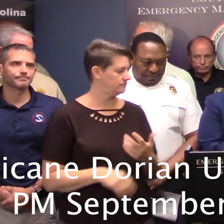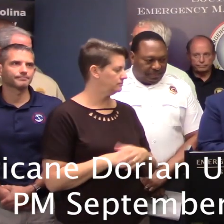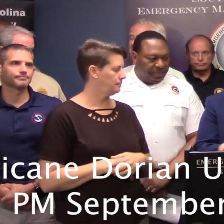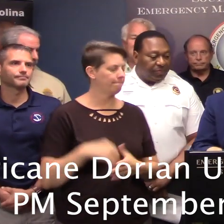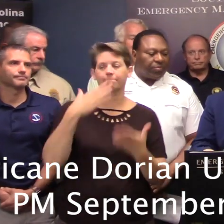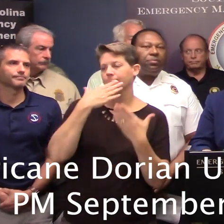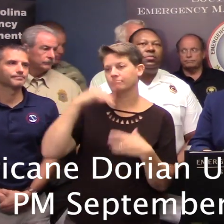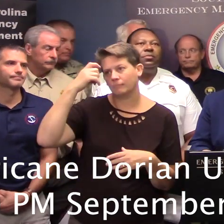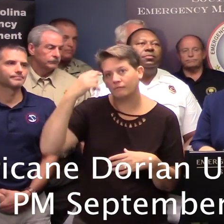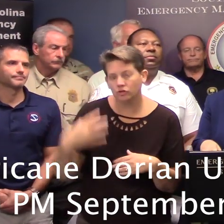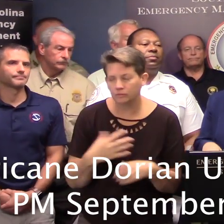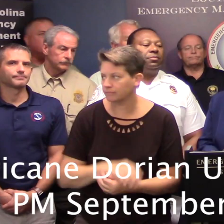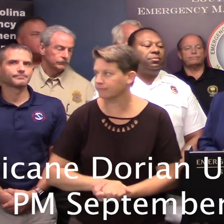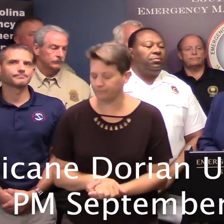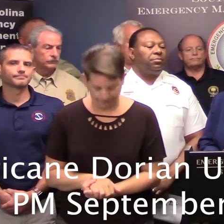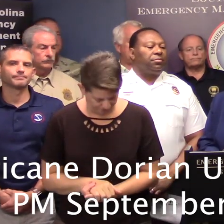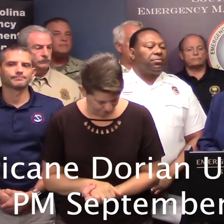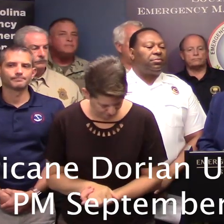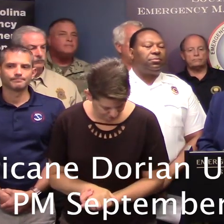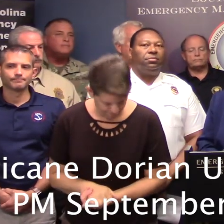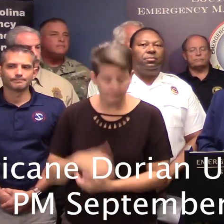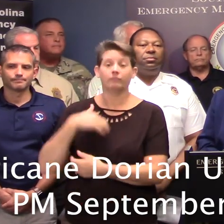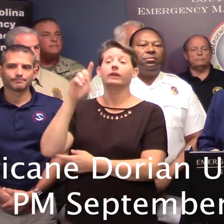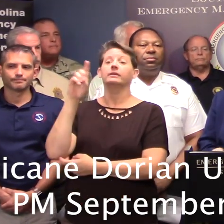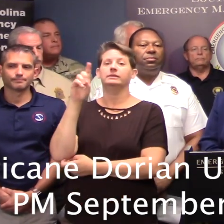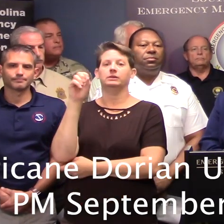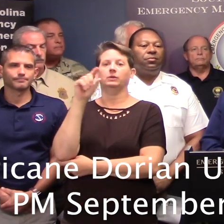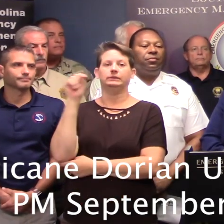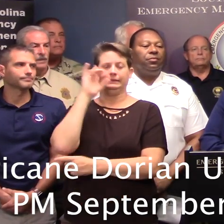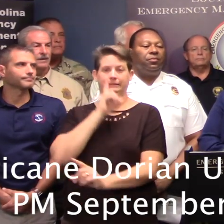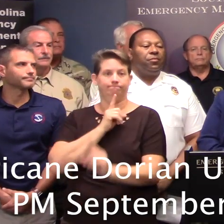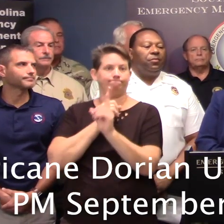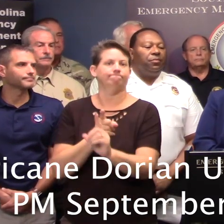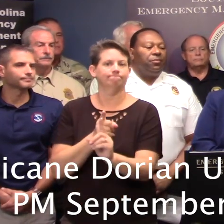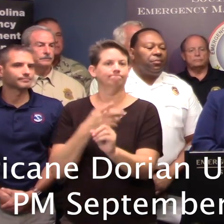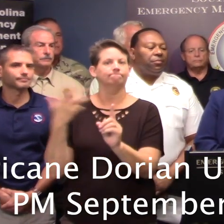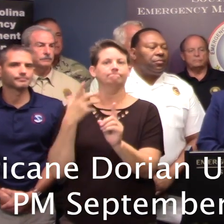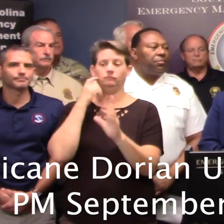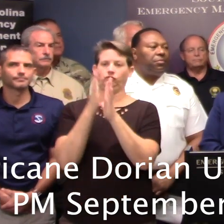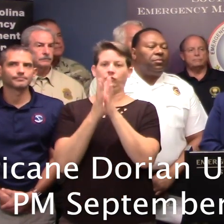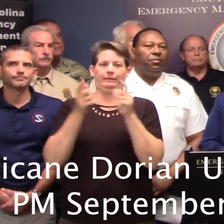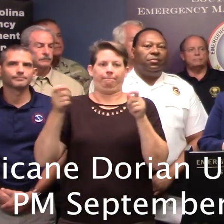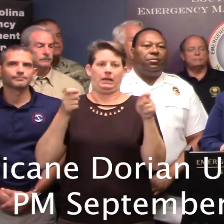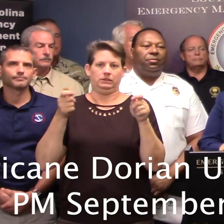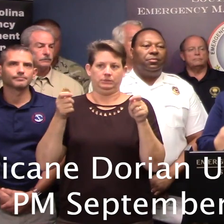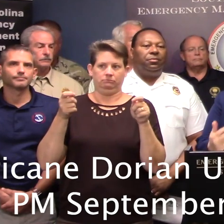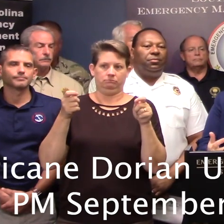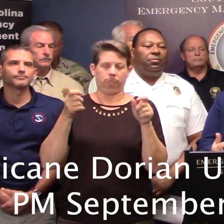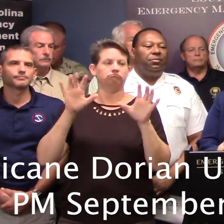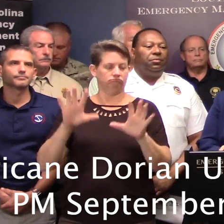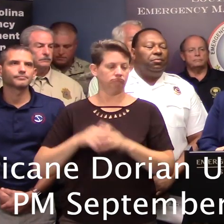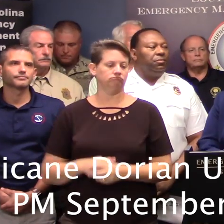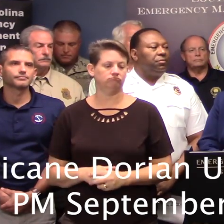Thank you, Governor. The DOT's main focus today is basically traffic management and continuing to